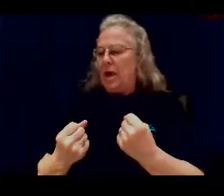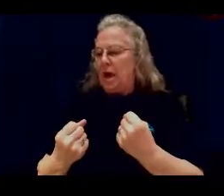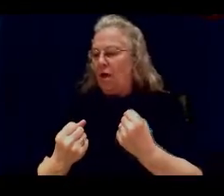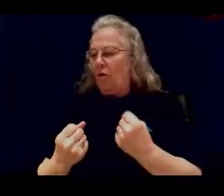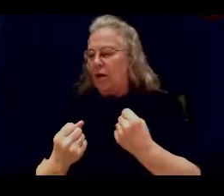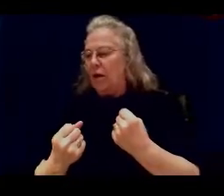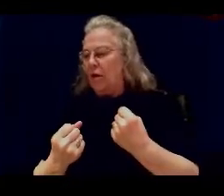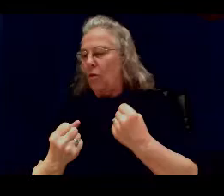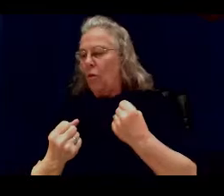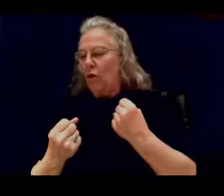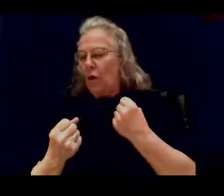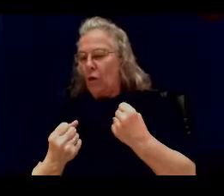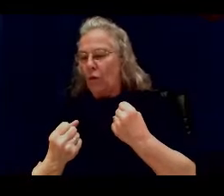Healthy. Or whole.